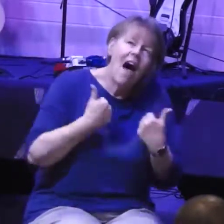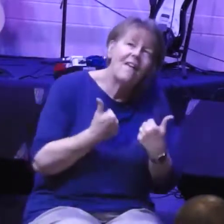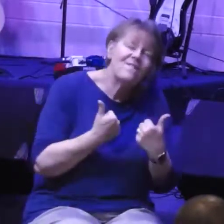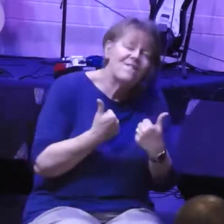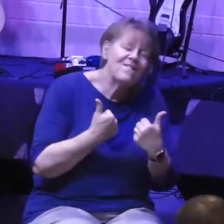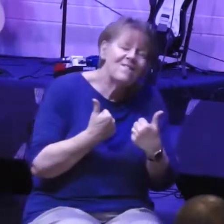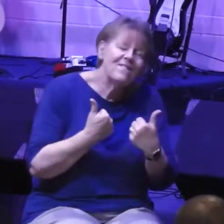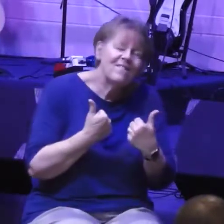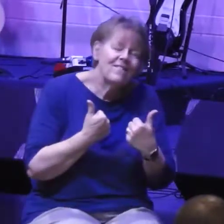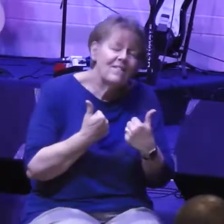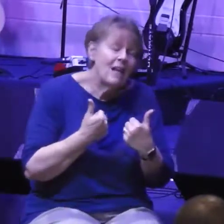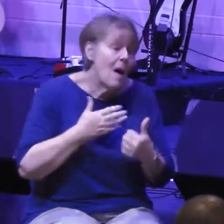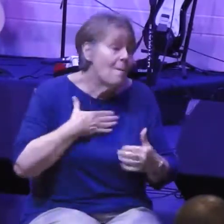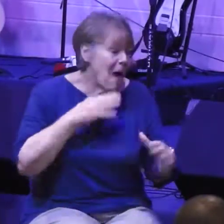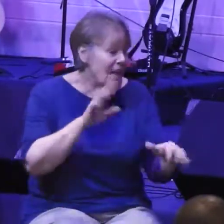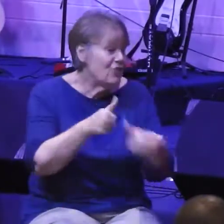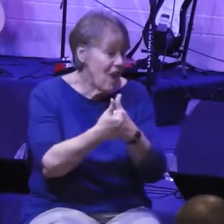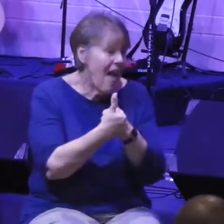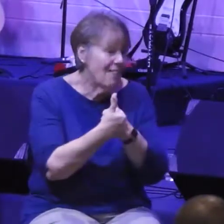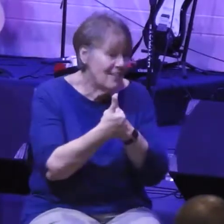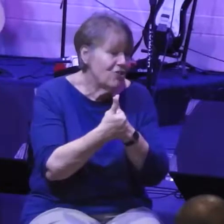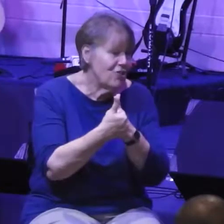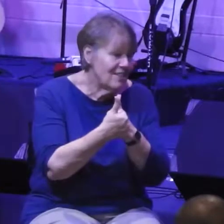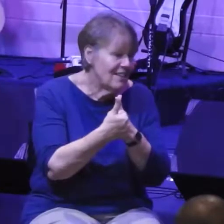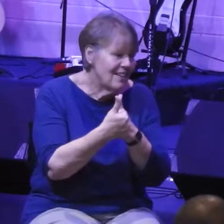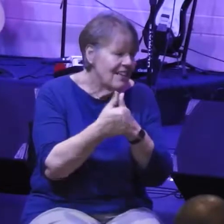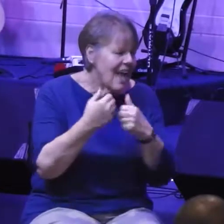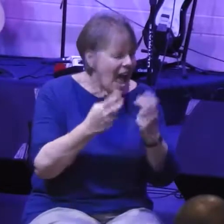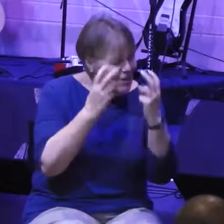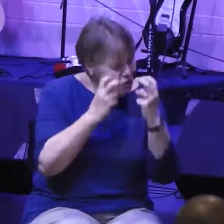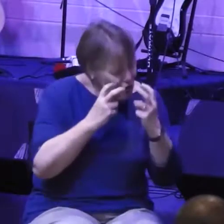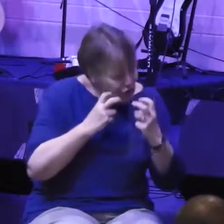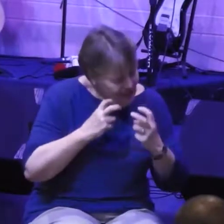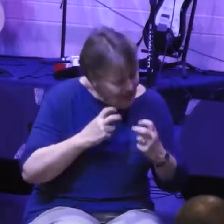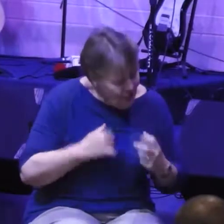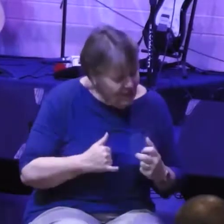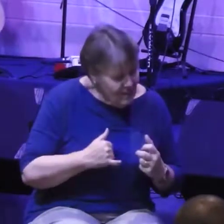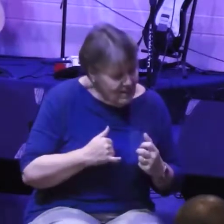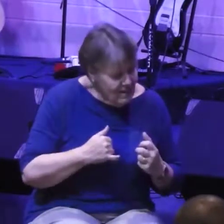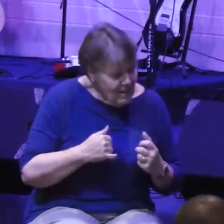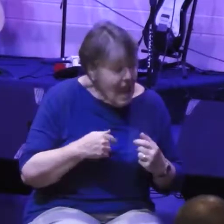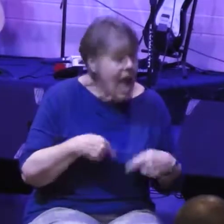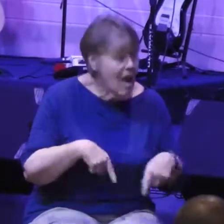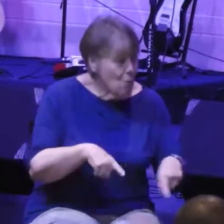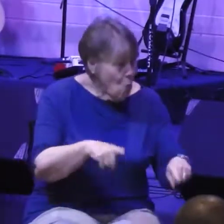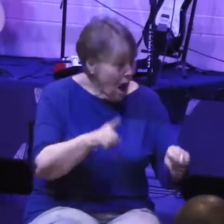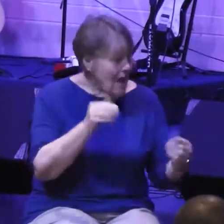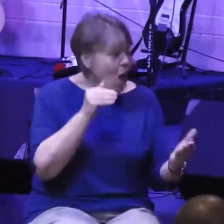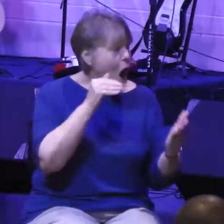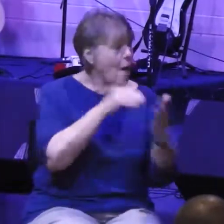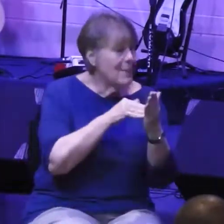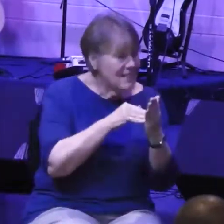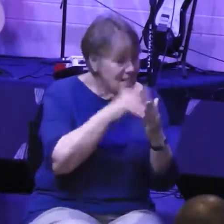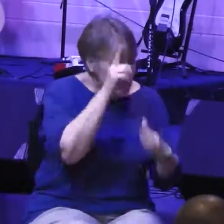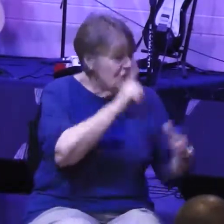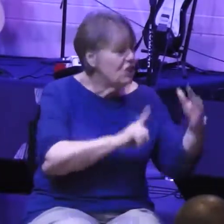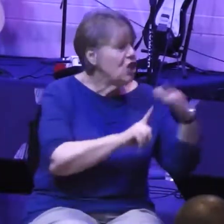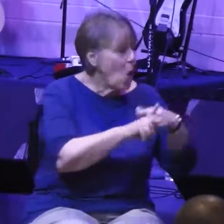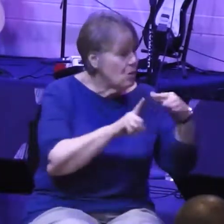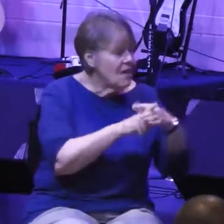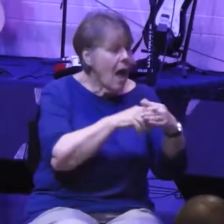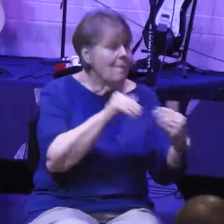And here's my challenge. As you're looking at that all and as opposition comes your way, be sure